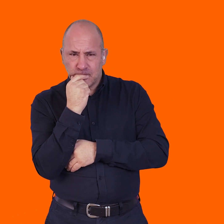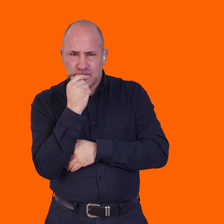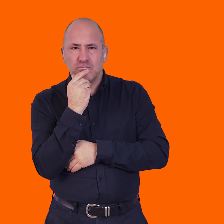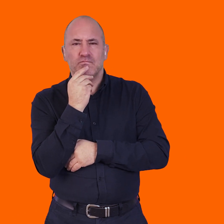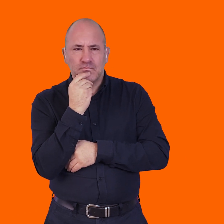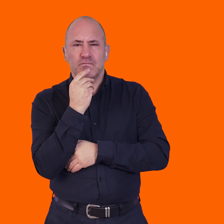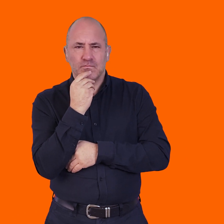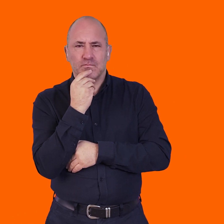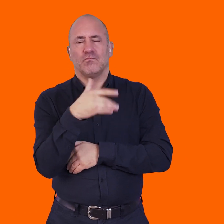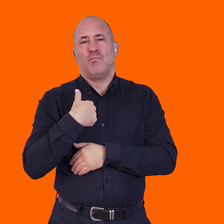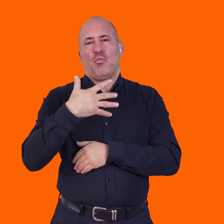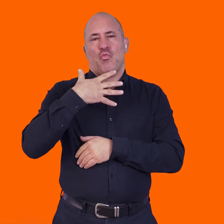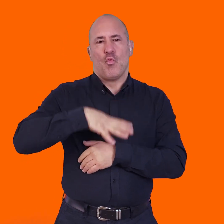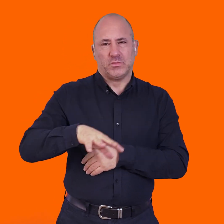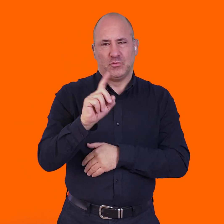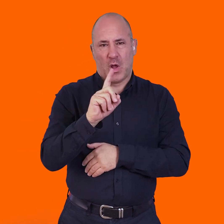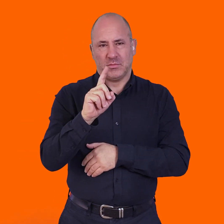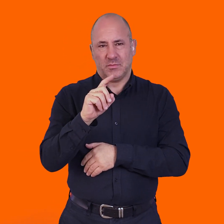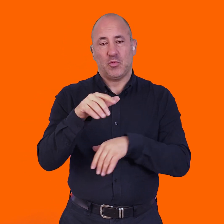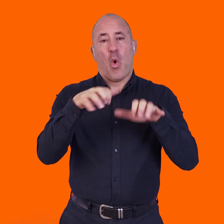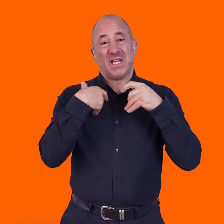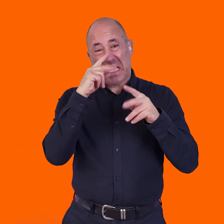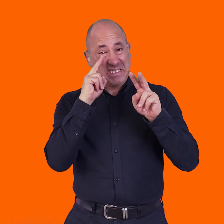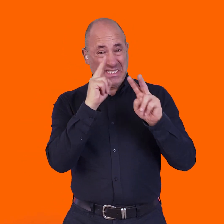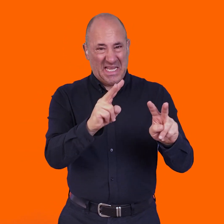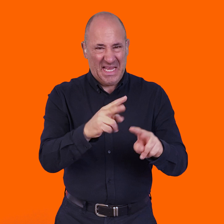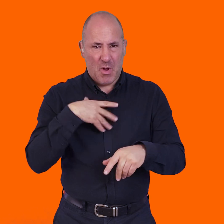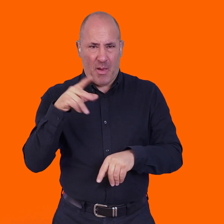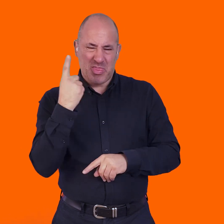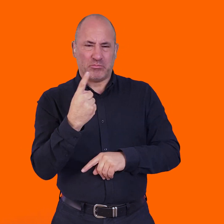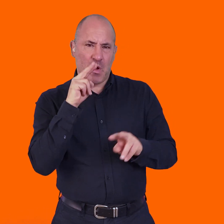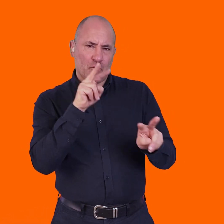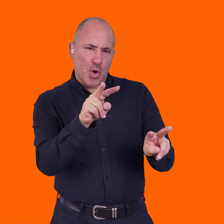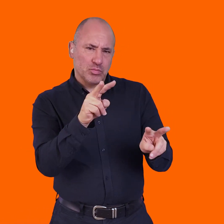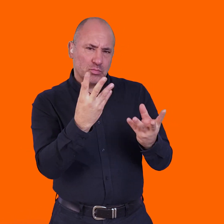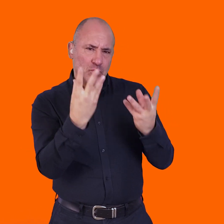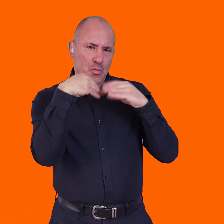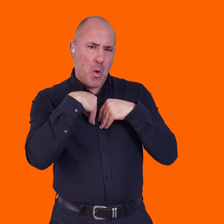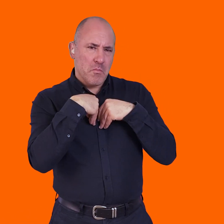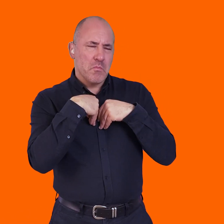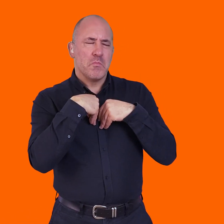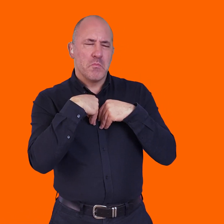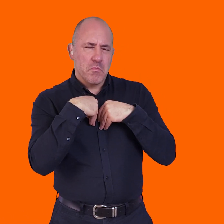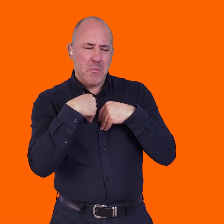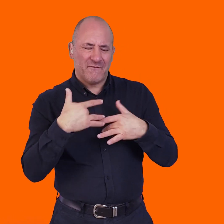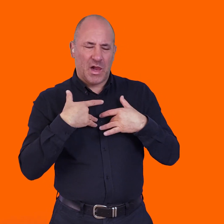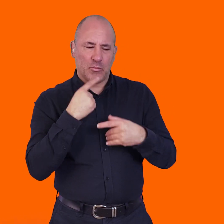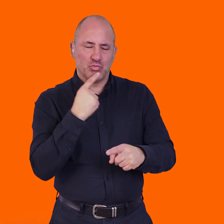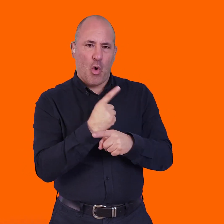part of the show. But, in a dance piece, I wanted the, the society audience to be able to come to their own